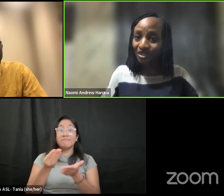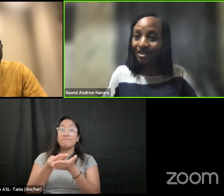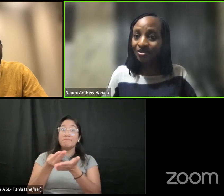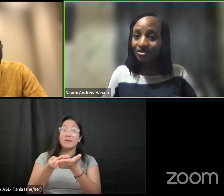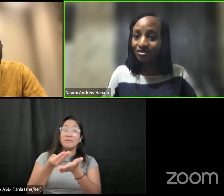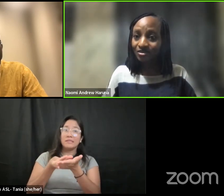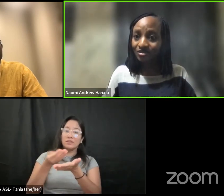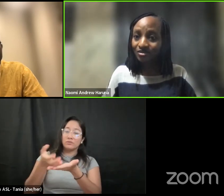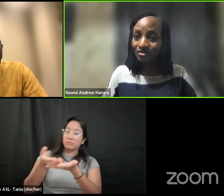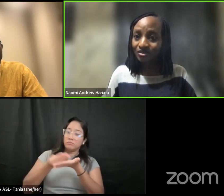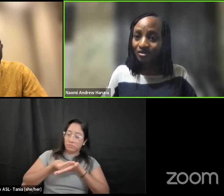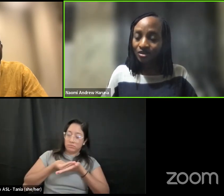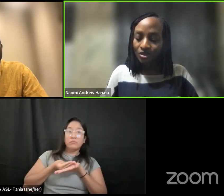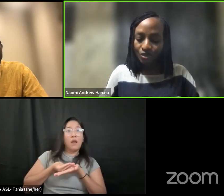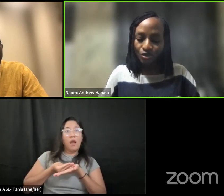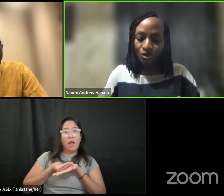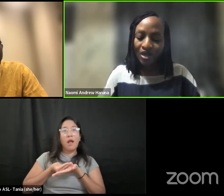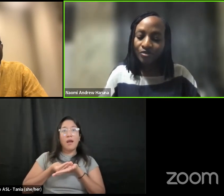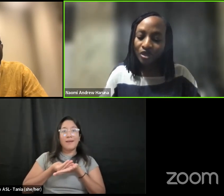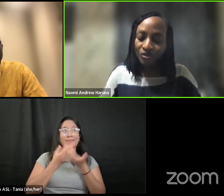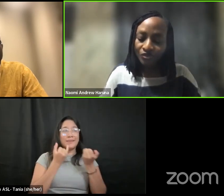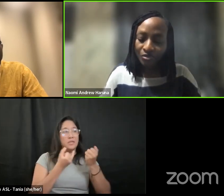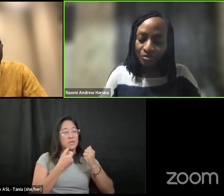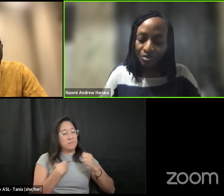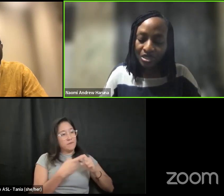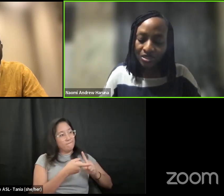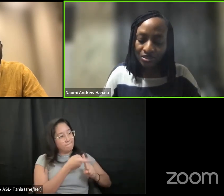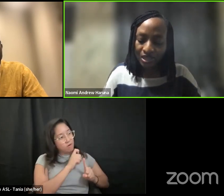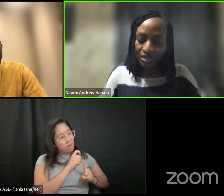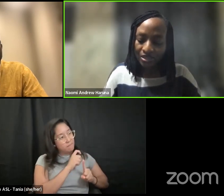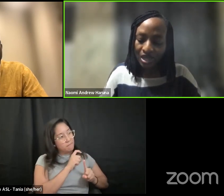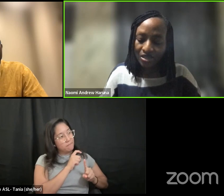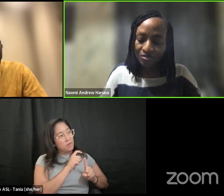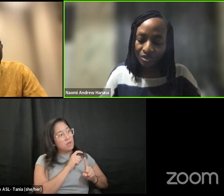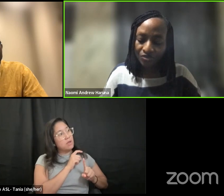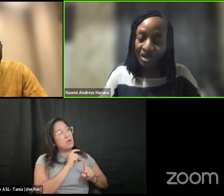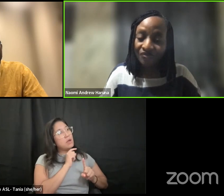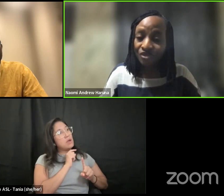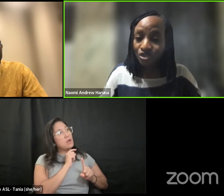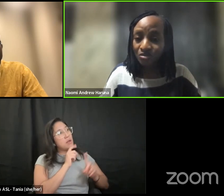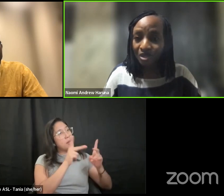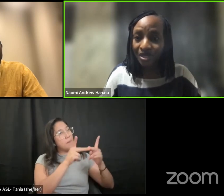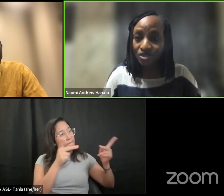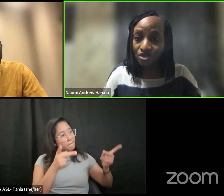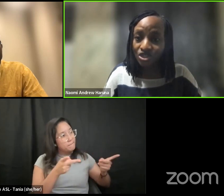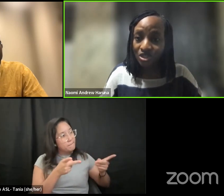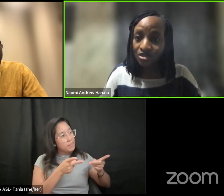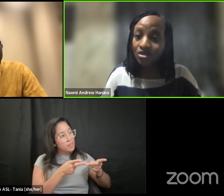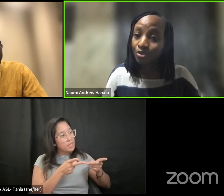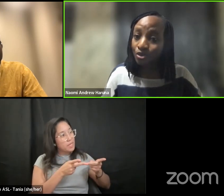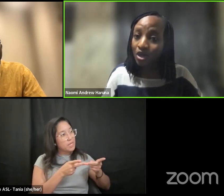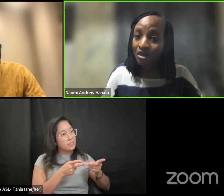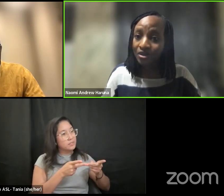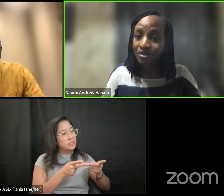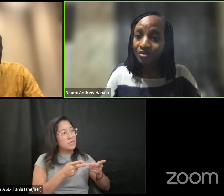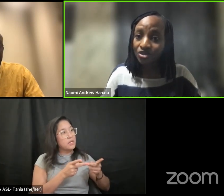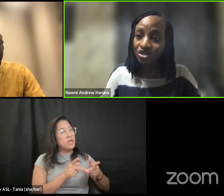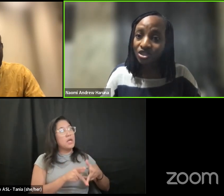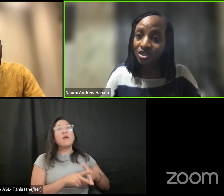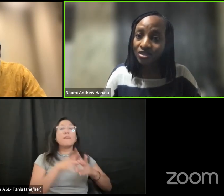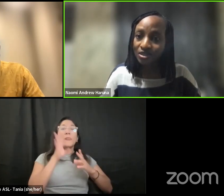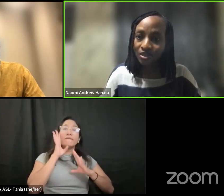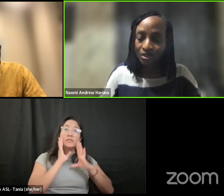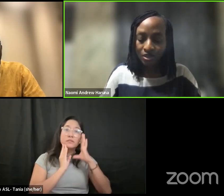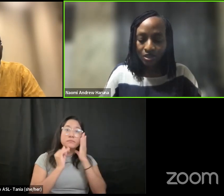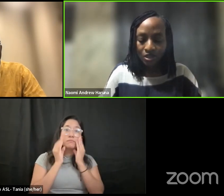that you get you know i am coming from a place that has been ravished by insurgency the boko haram